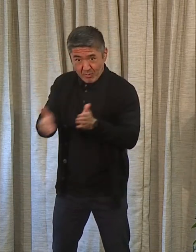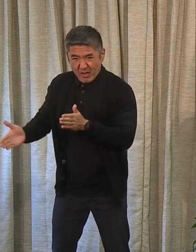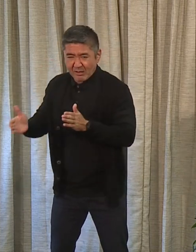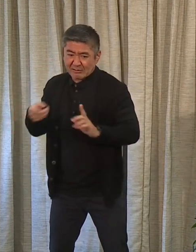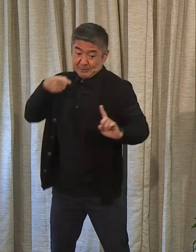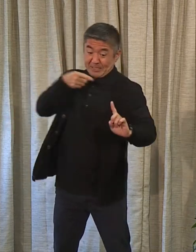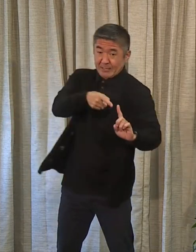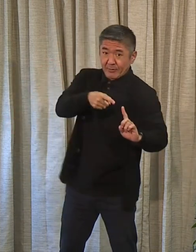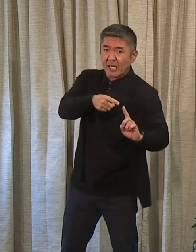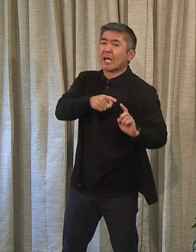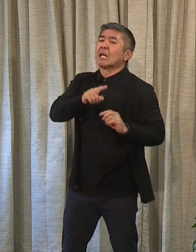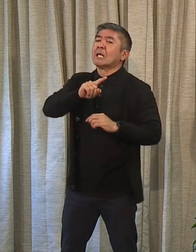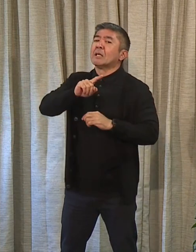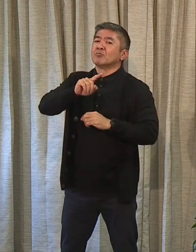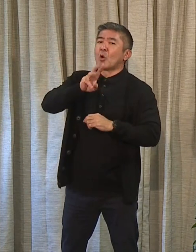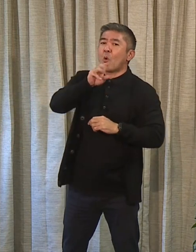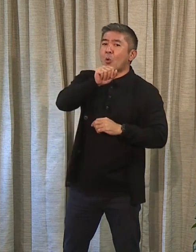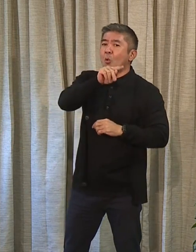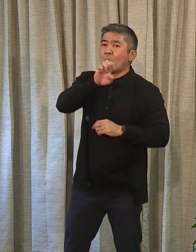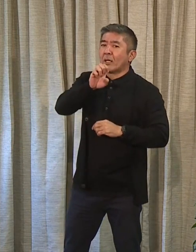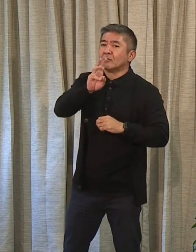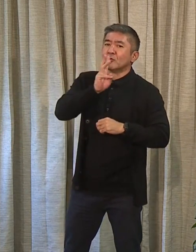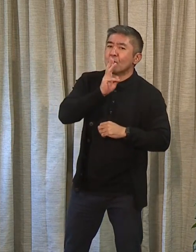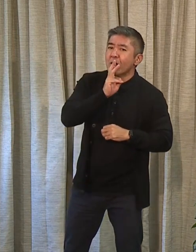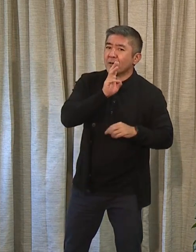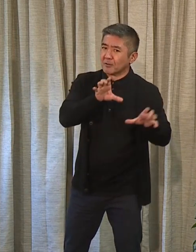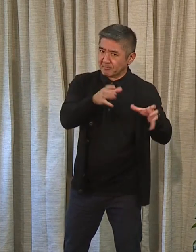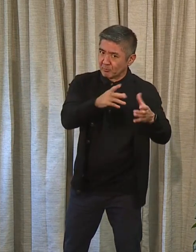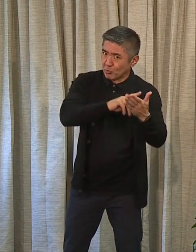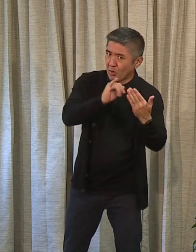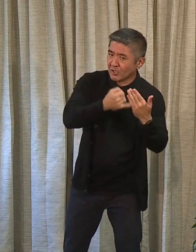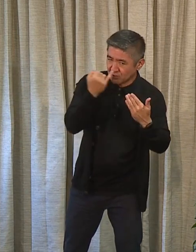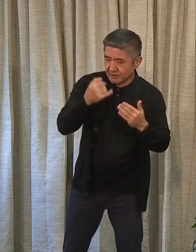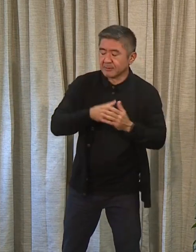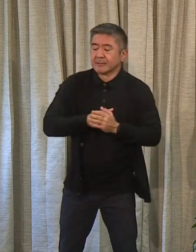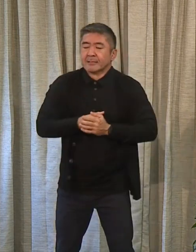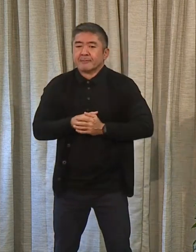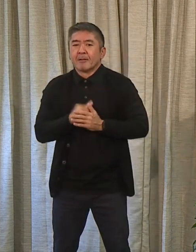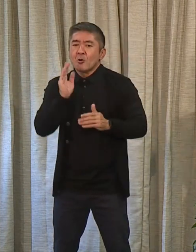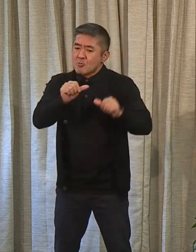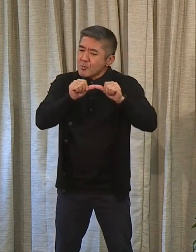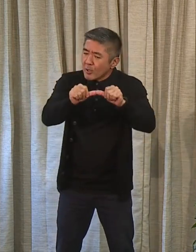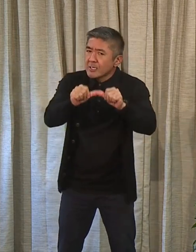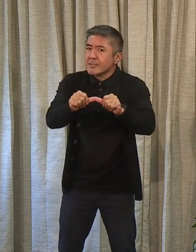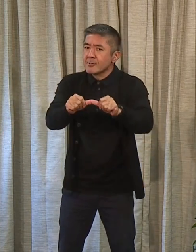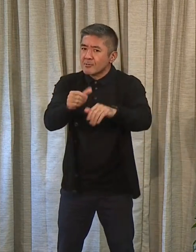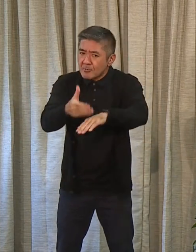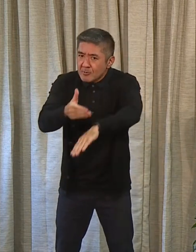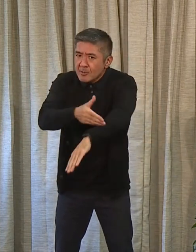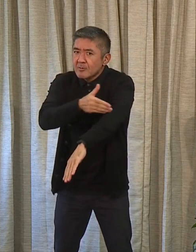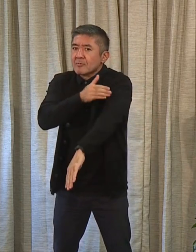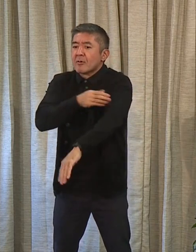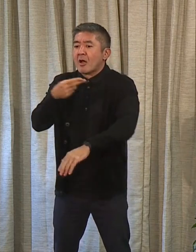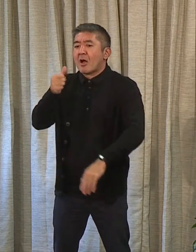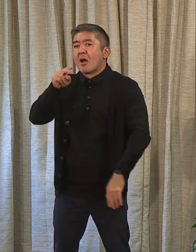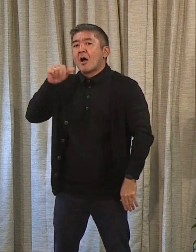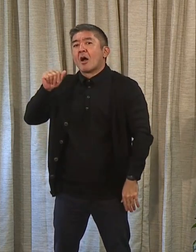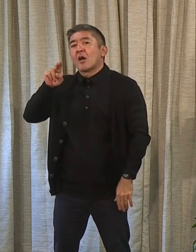side. This year is no exception. We are going to continue with improvements at Honolulu,